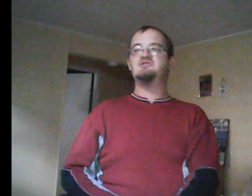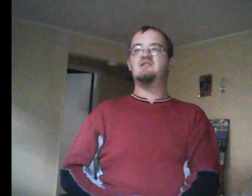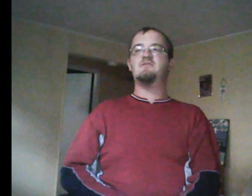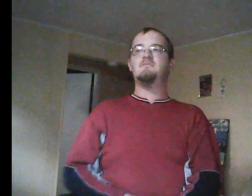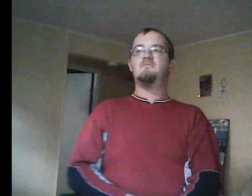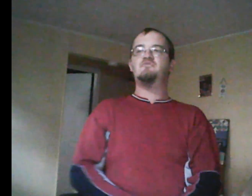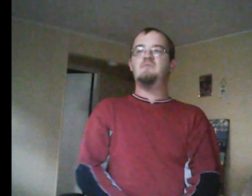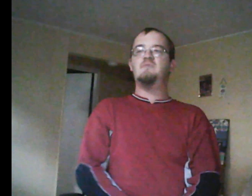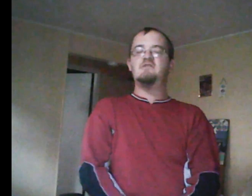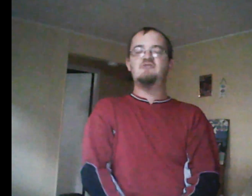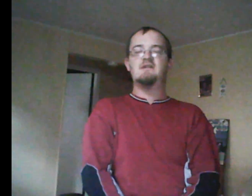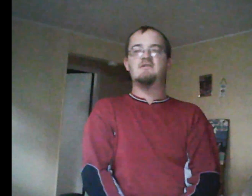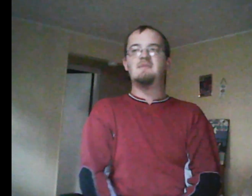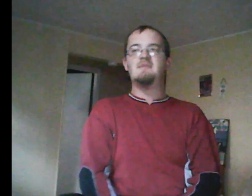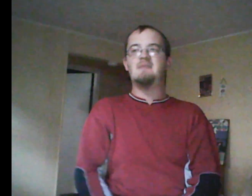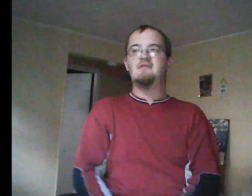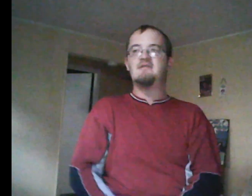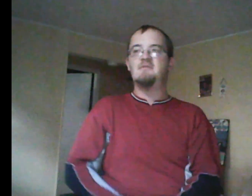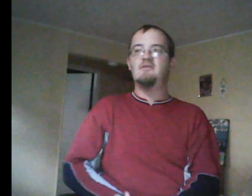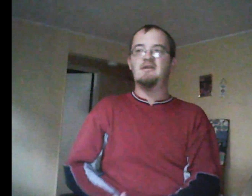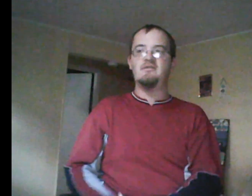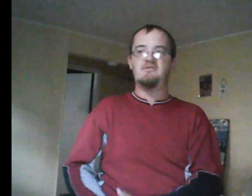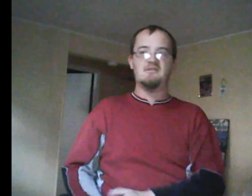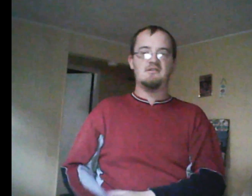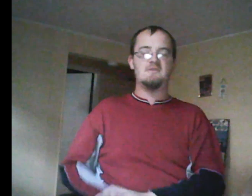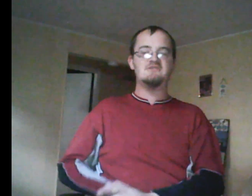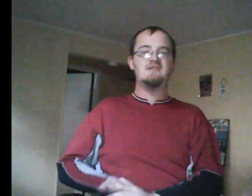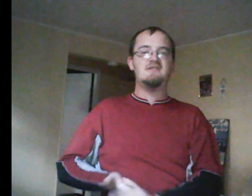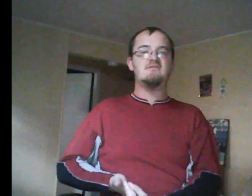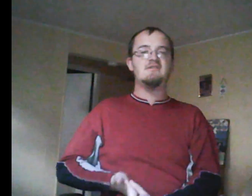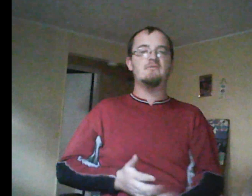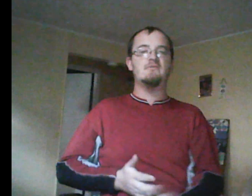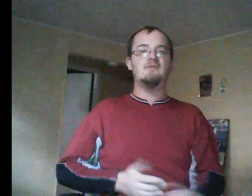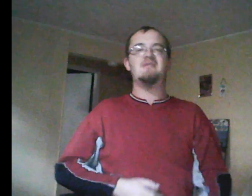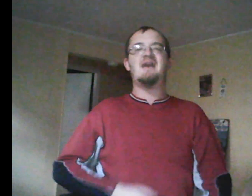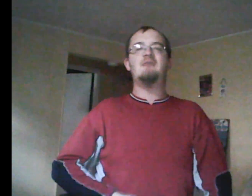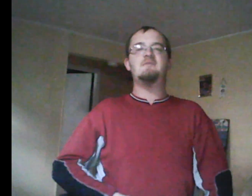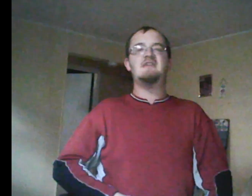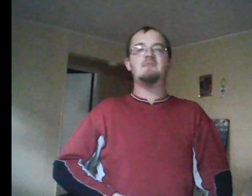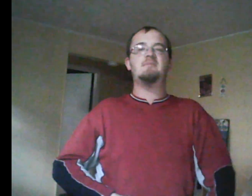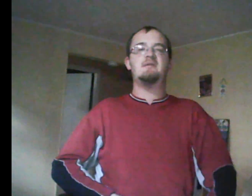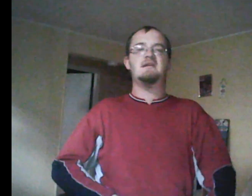and making mountains out of molehills. Especially in season two. And that would be the unpopular opinion I will link to down below in the description.